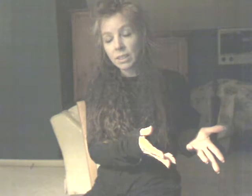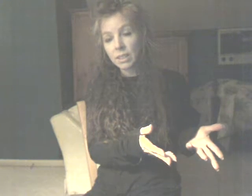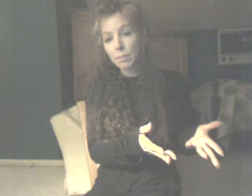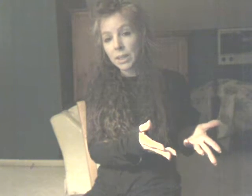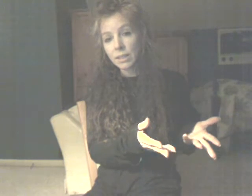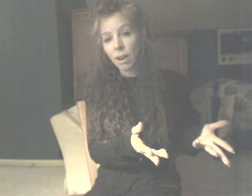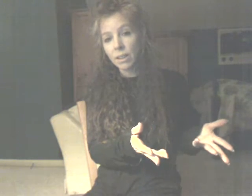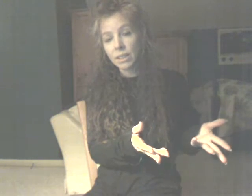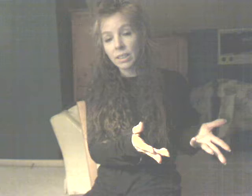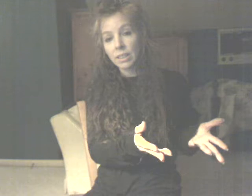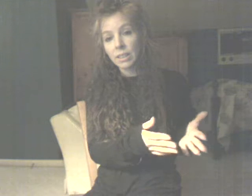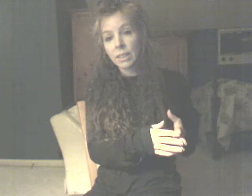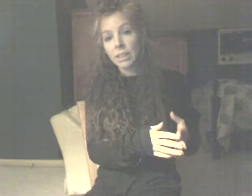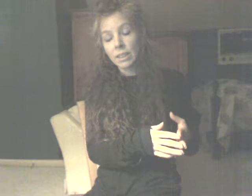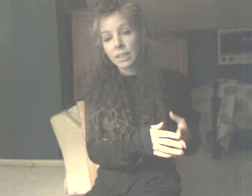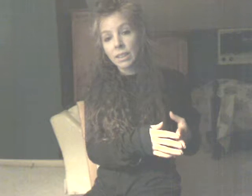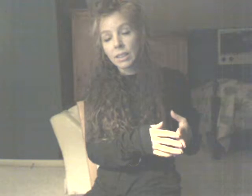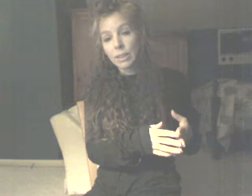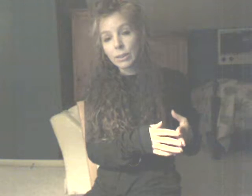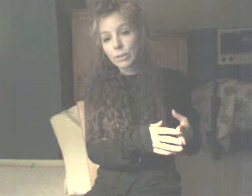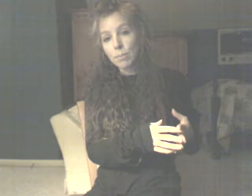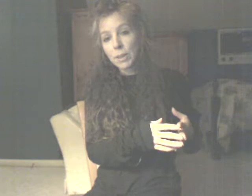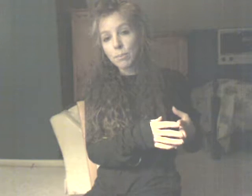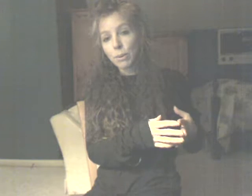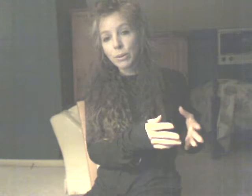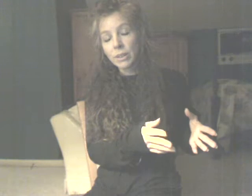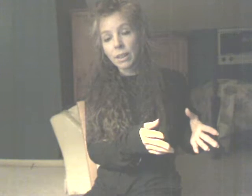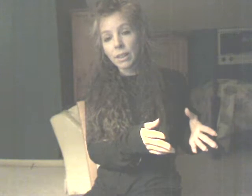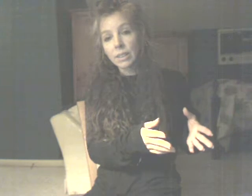somebody's heart? You know, somebody's broken heart.